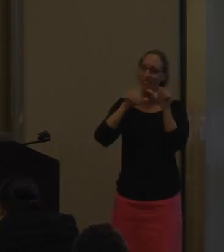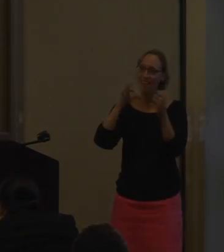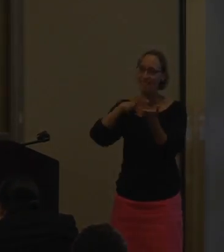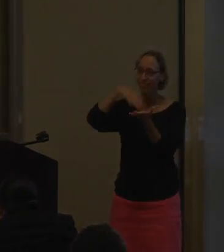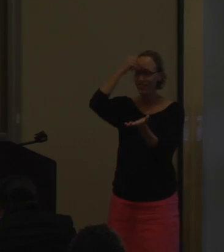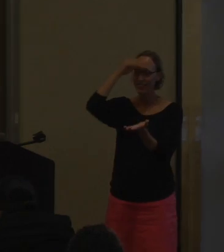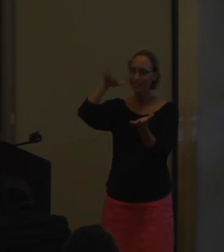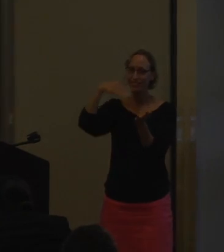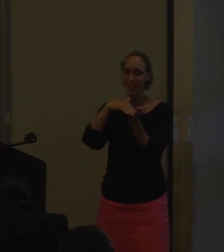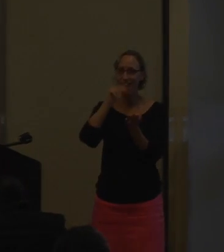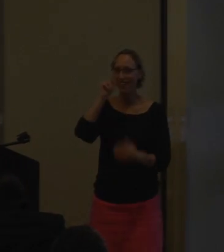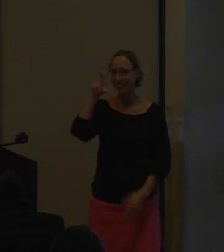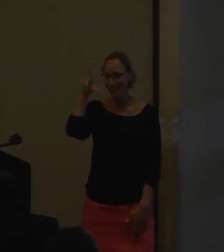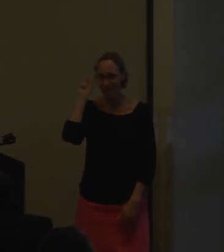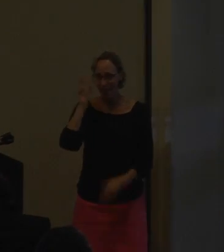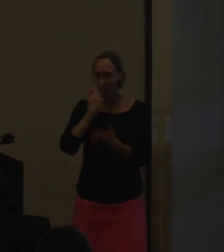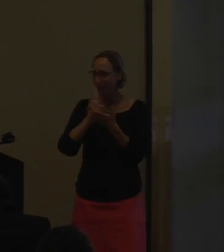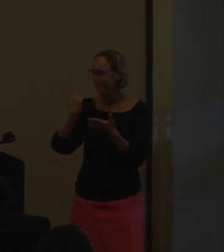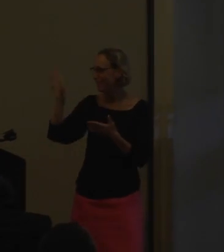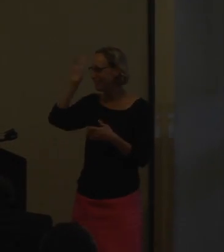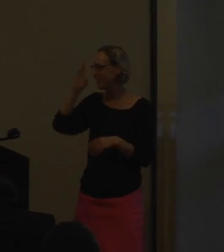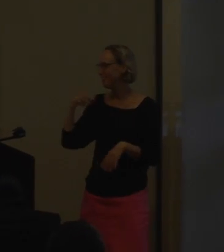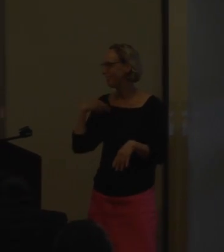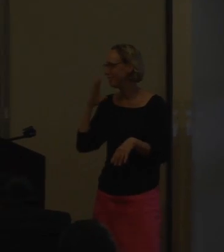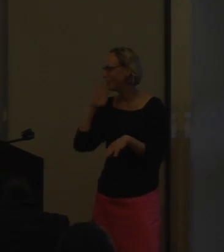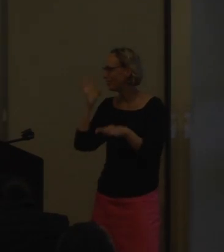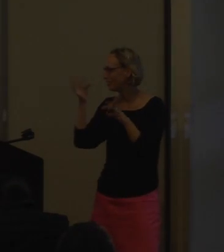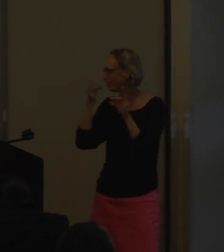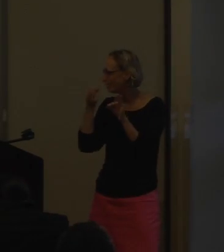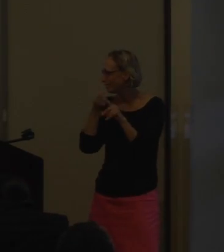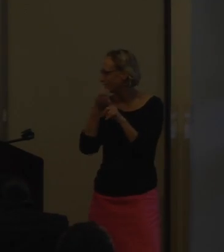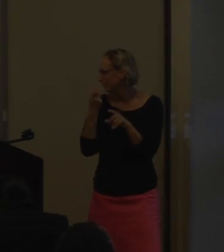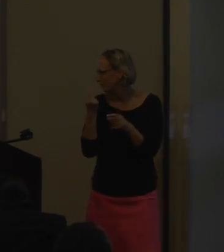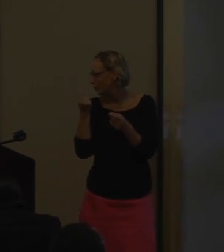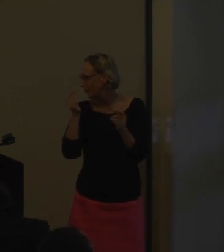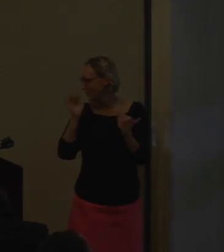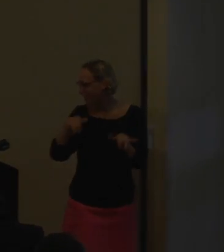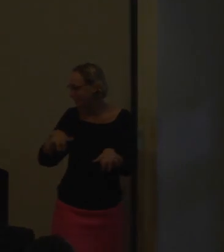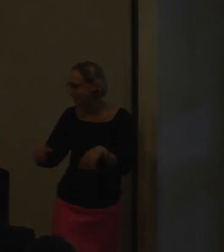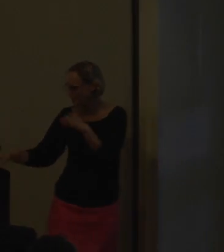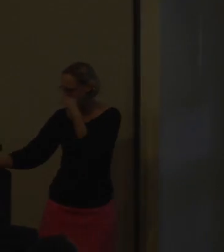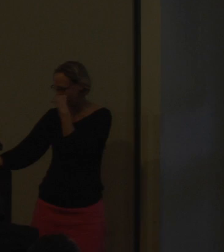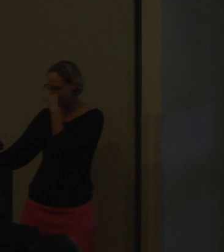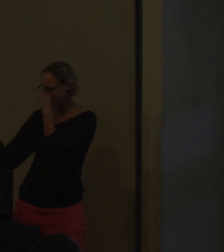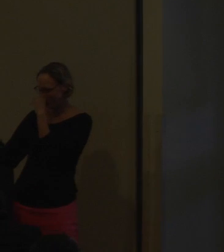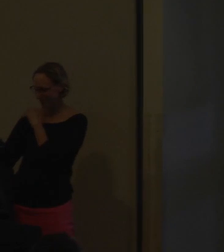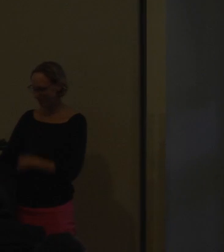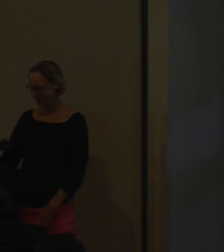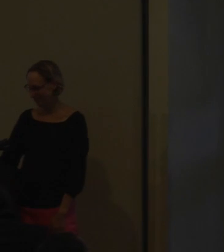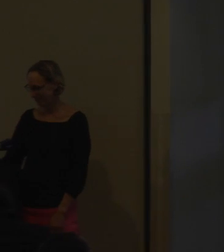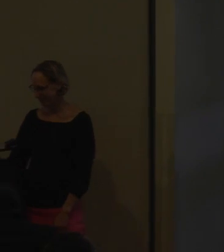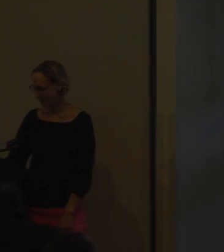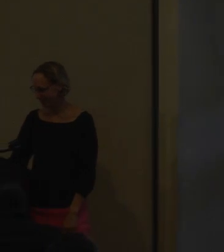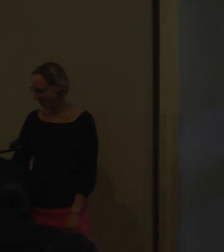talking about bilingual and I call it at university. I'll be going into what that the lifespan benefits